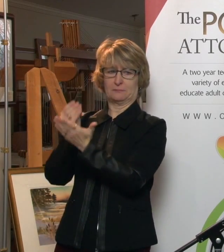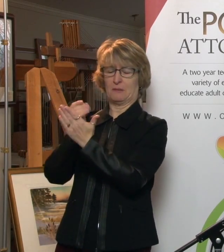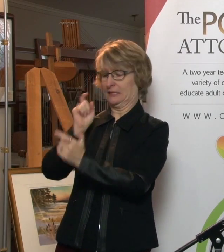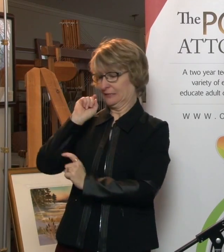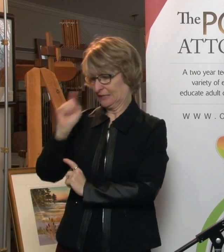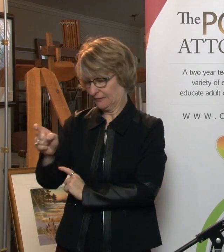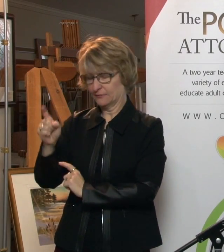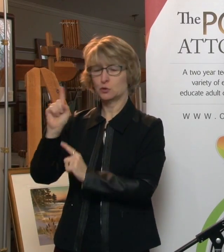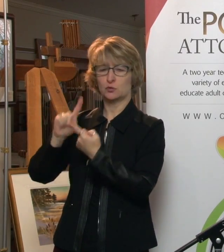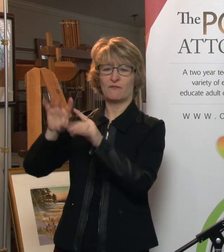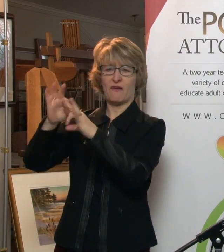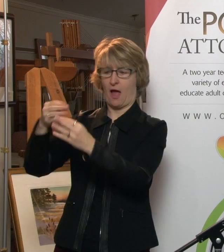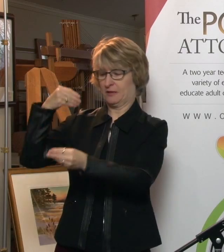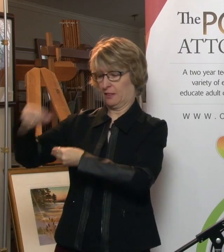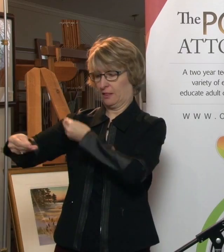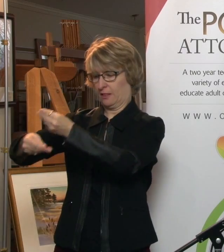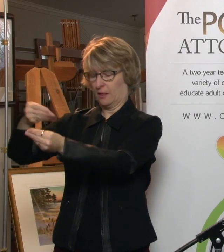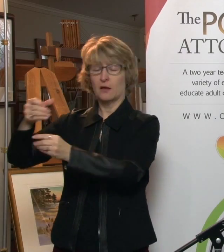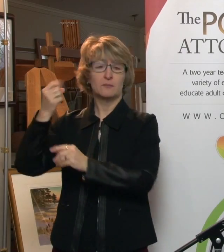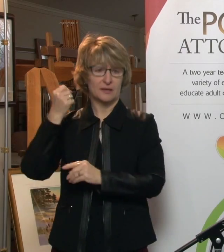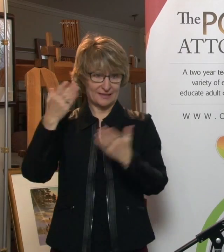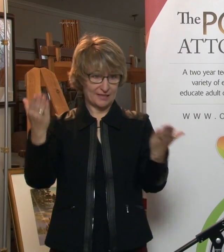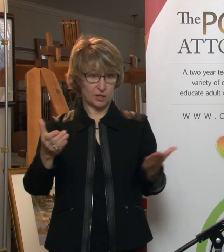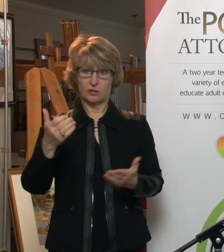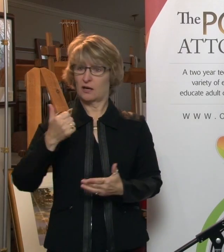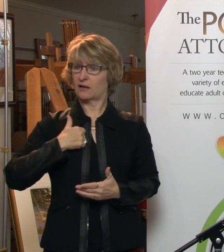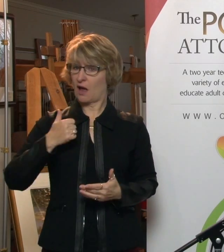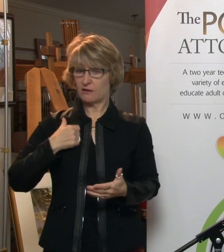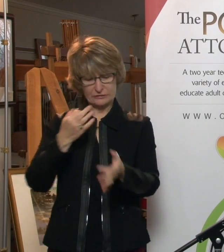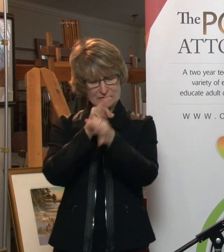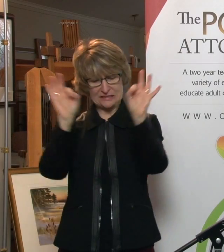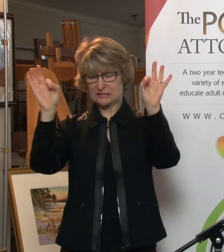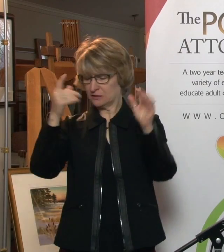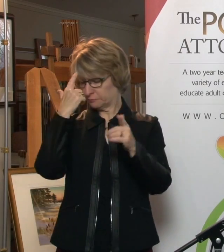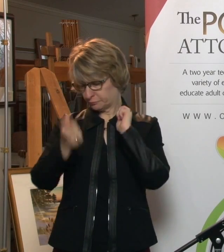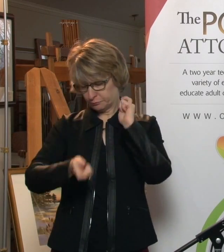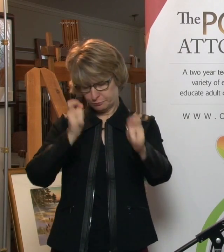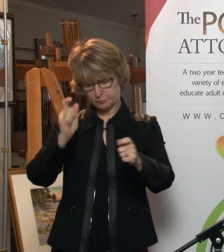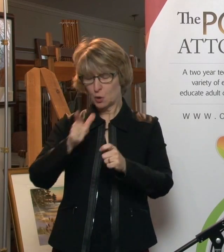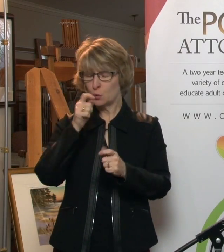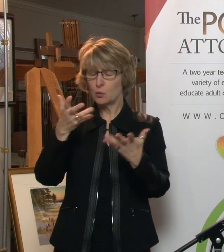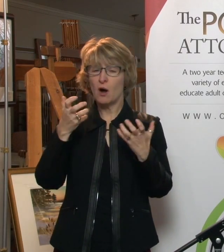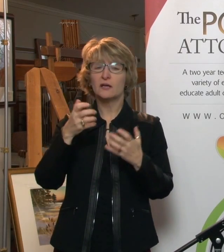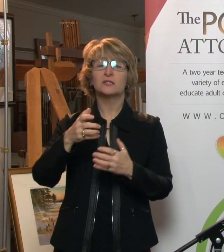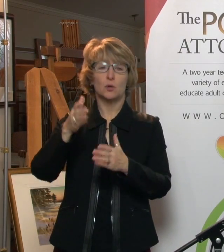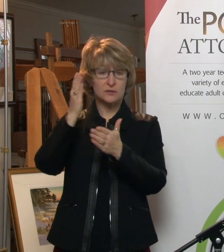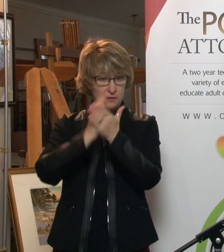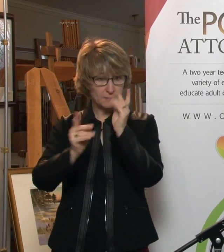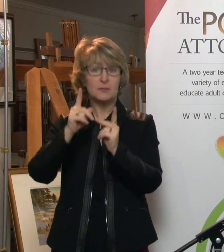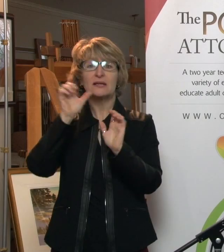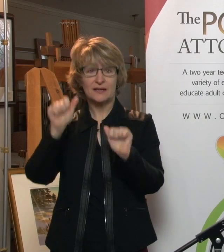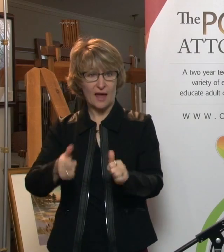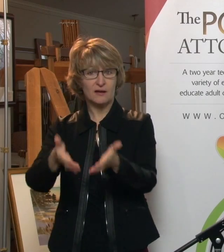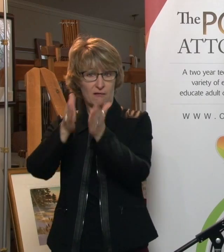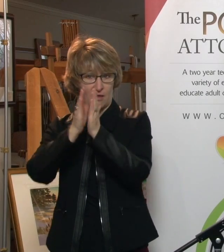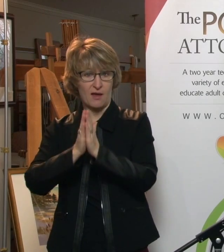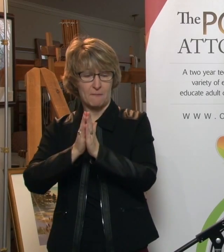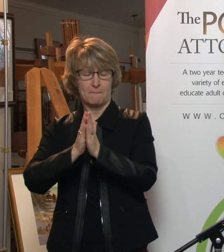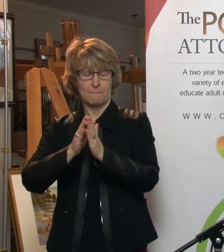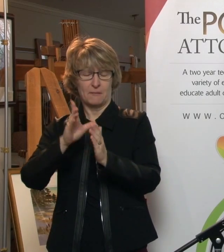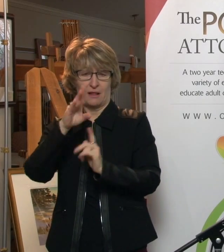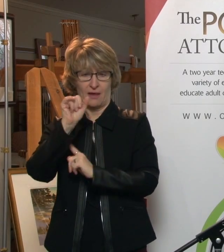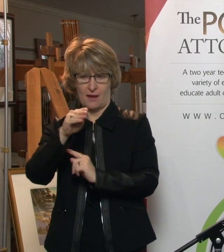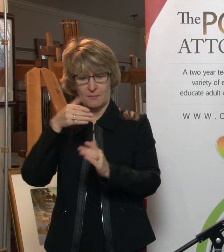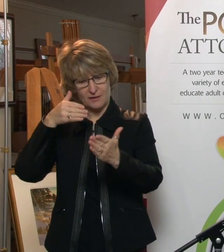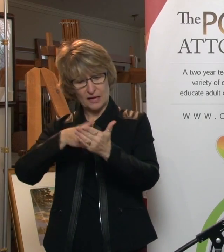But that is subject to certain people may have a claim on your estate. The most obvious one would be minor dependent beneficiaries.